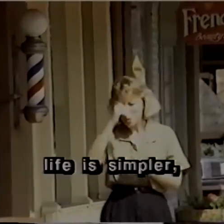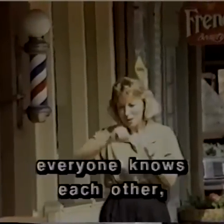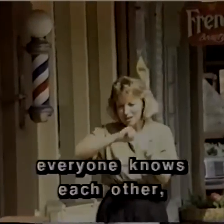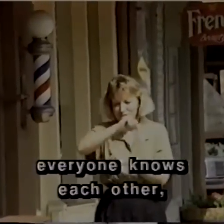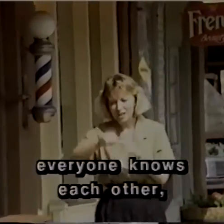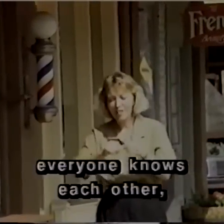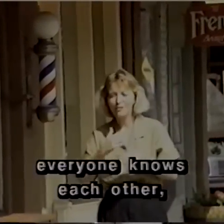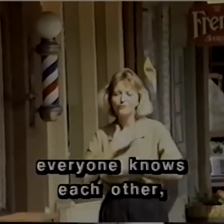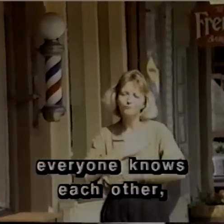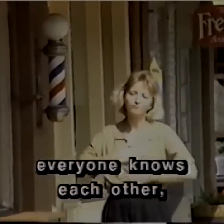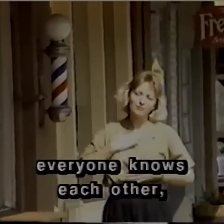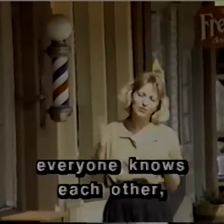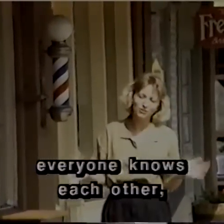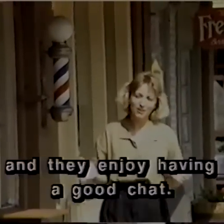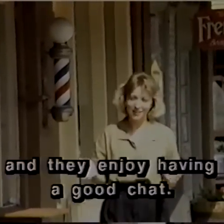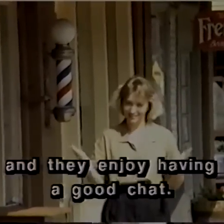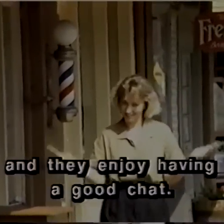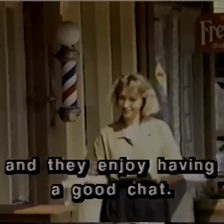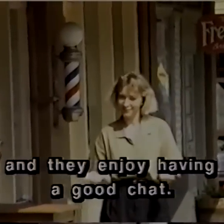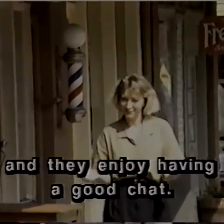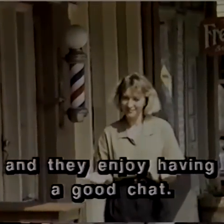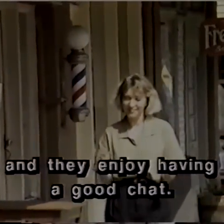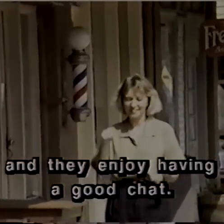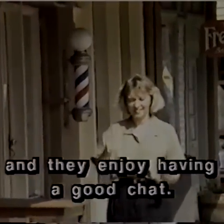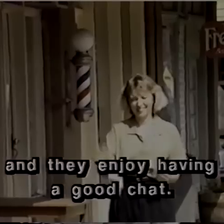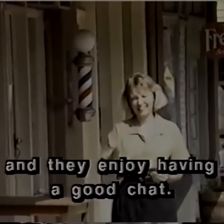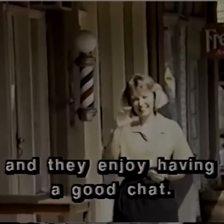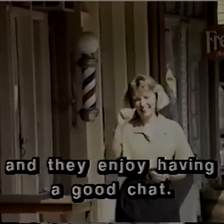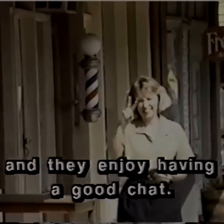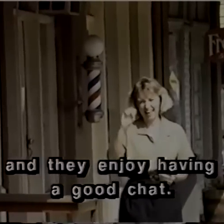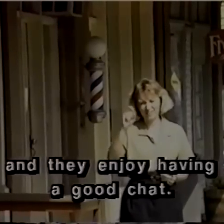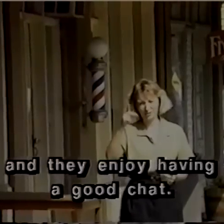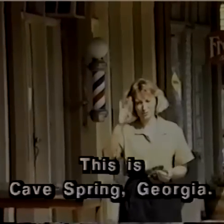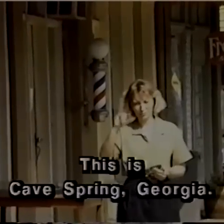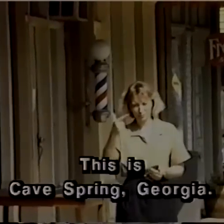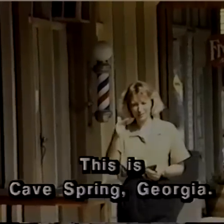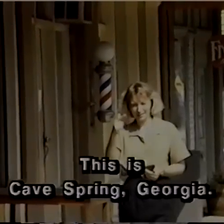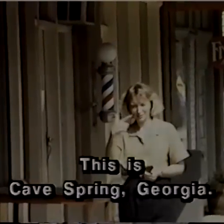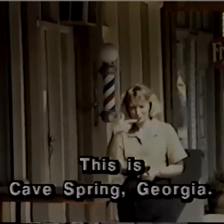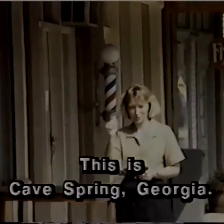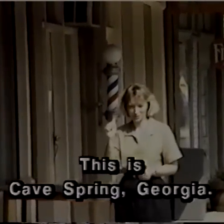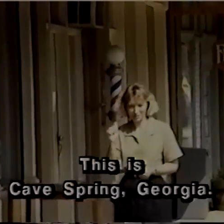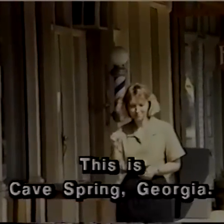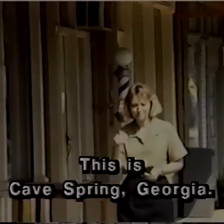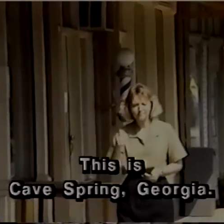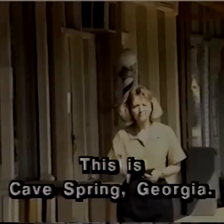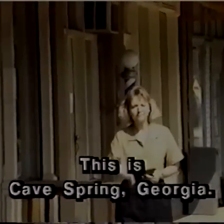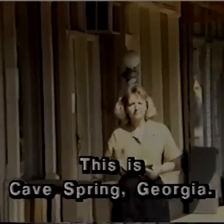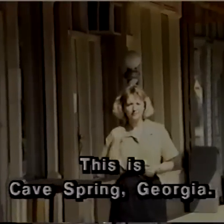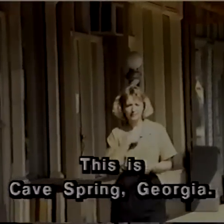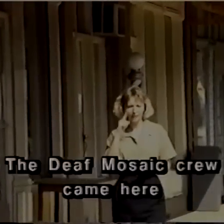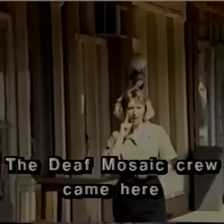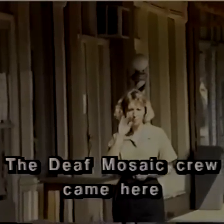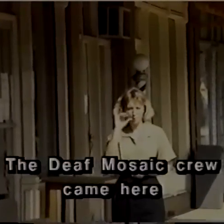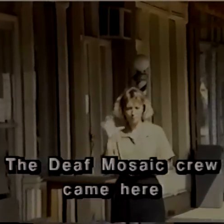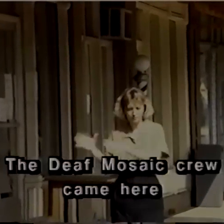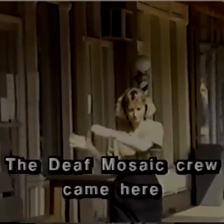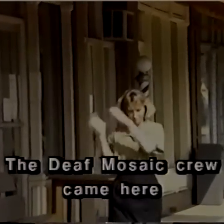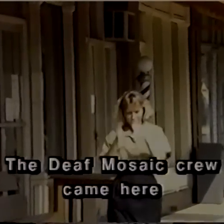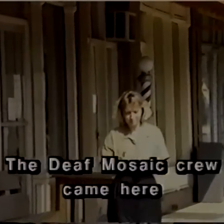everyone knows each other, and they enjoy having a good chat. This is Cave Spring, Georgia. The Deaf Mosaic crew came